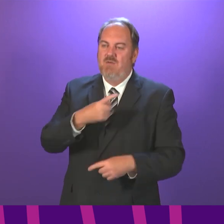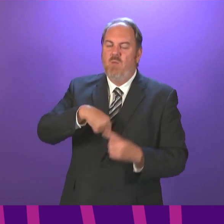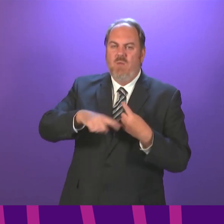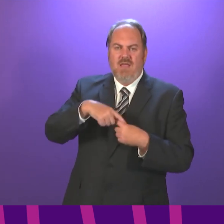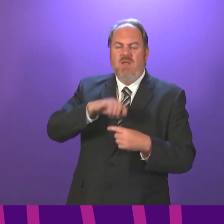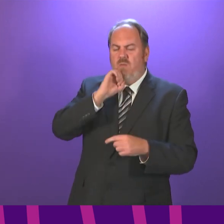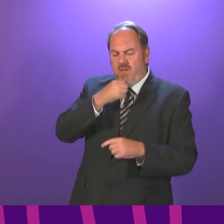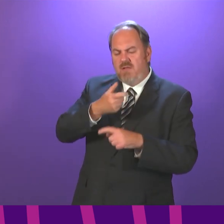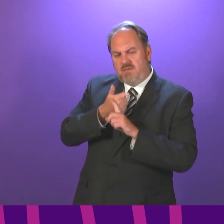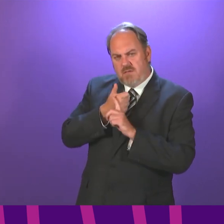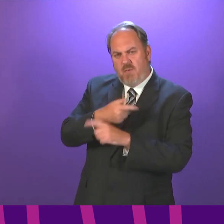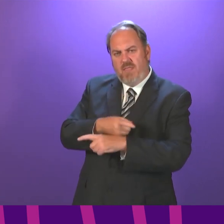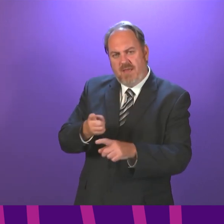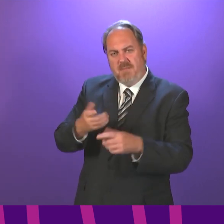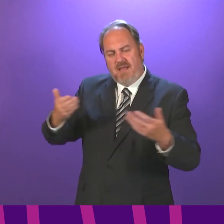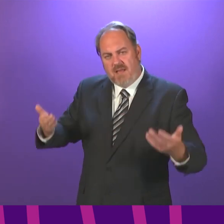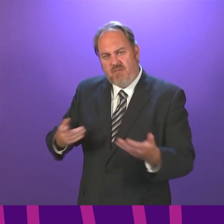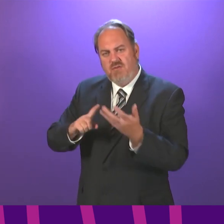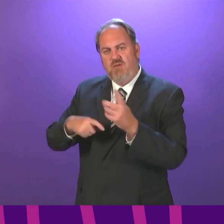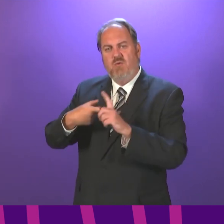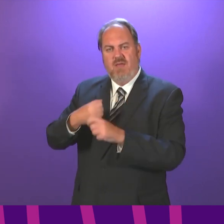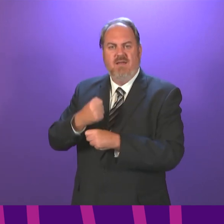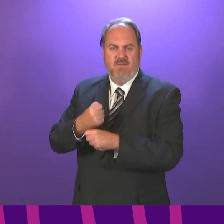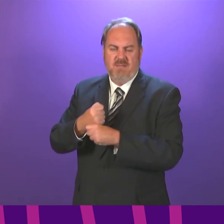support these sectors and encourage the UK Government to do likewise.